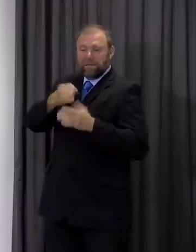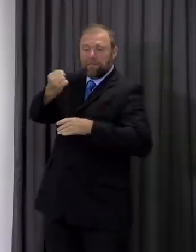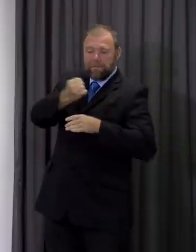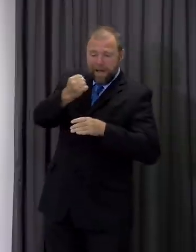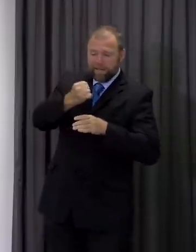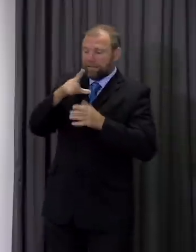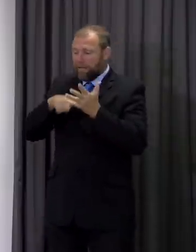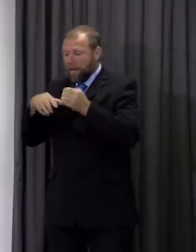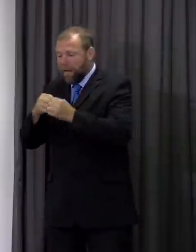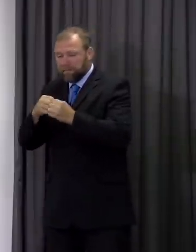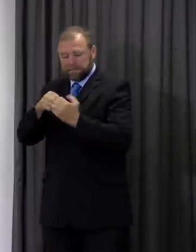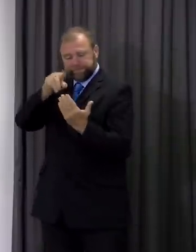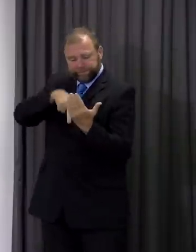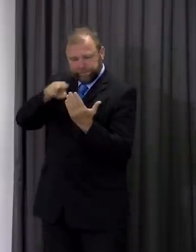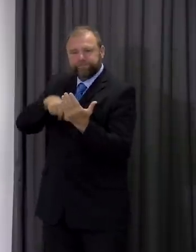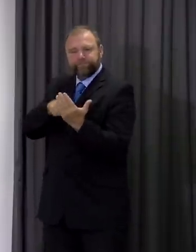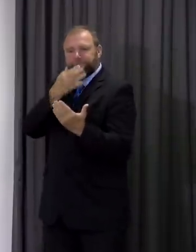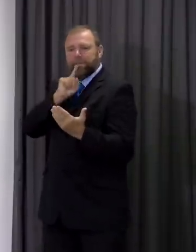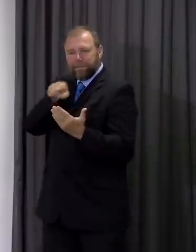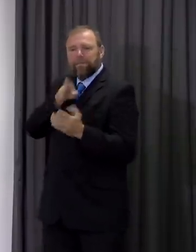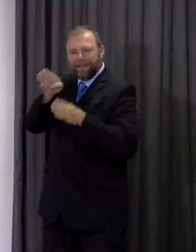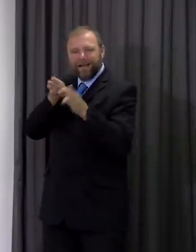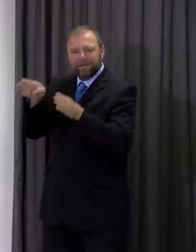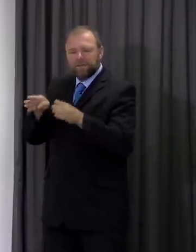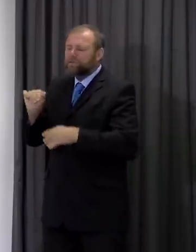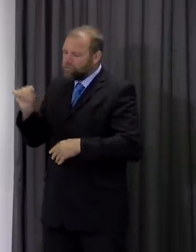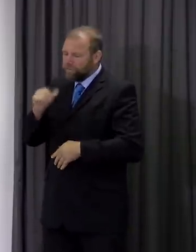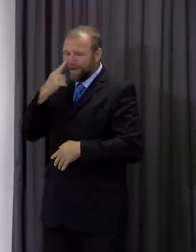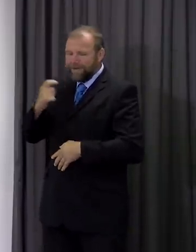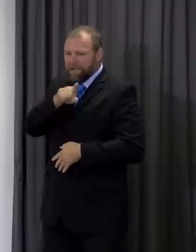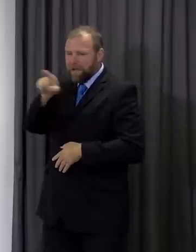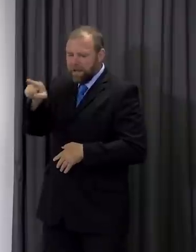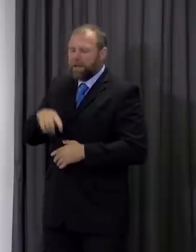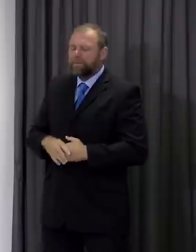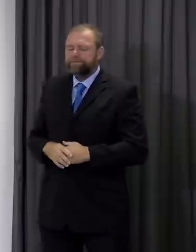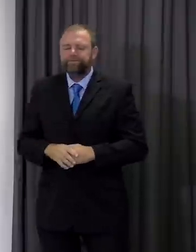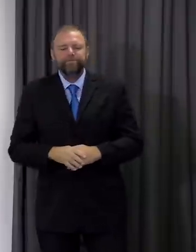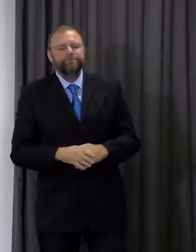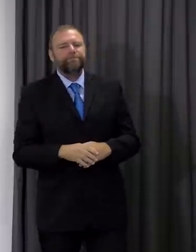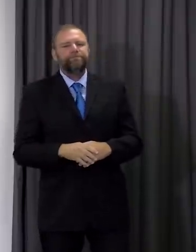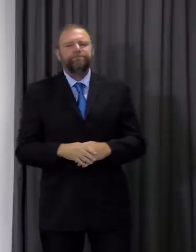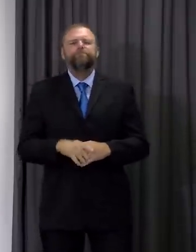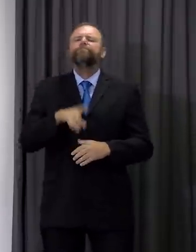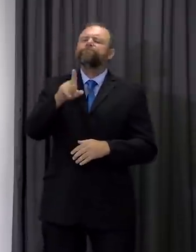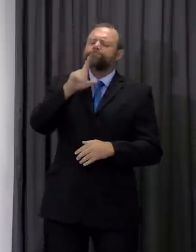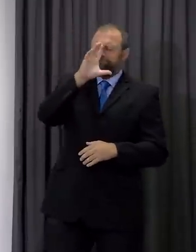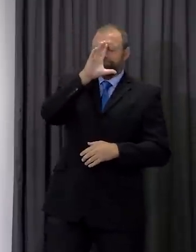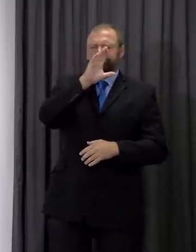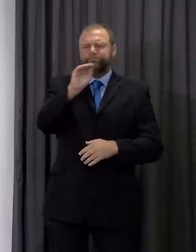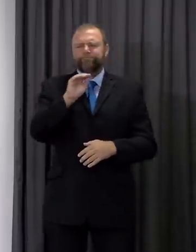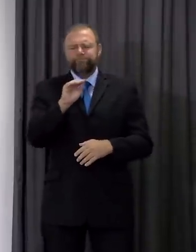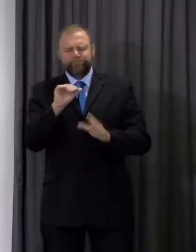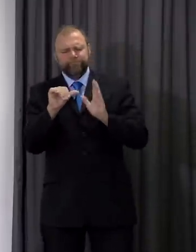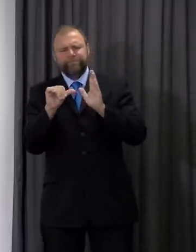of coronavirus. Before I take questions, I should say a few words about the issues we've been experiencing with Lighthouse Lab